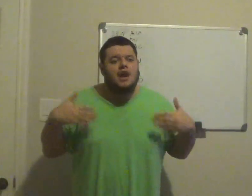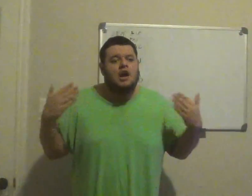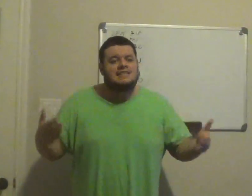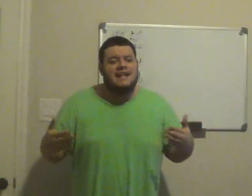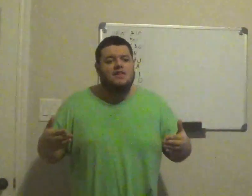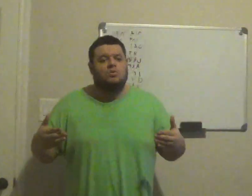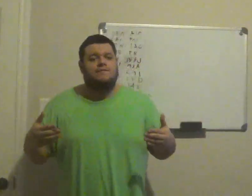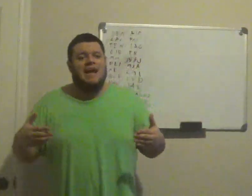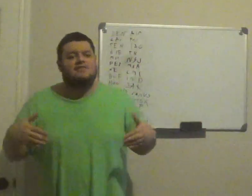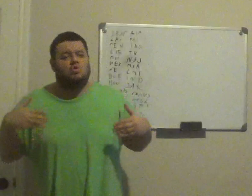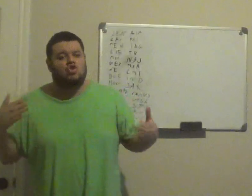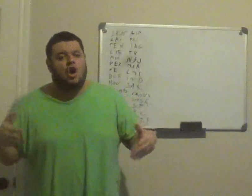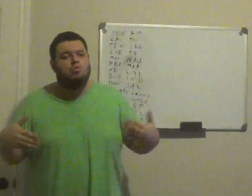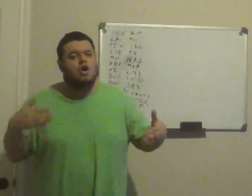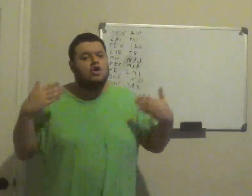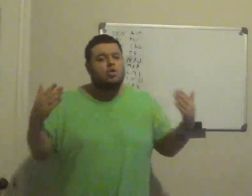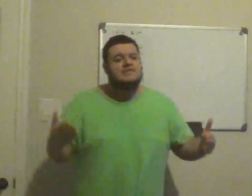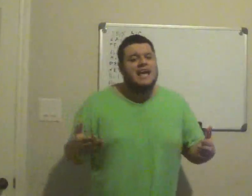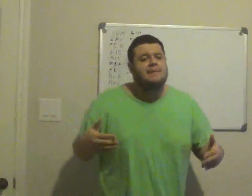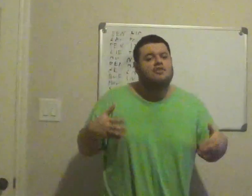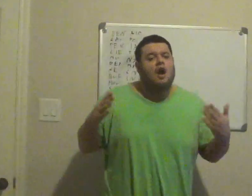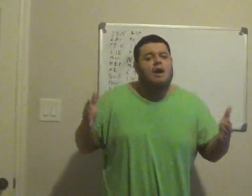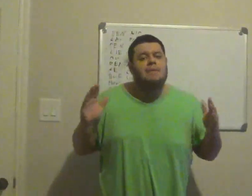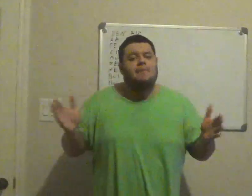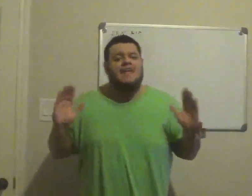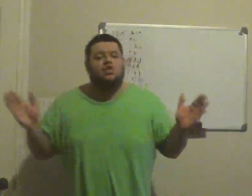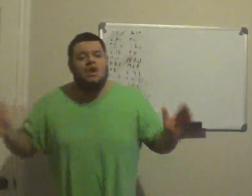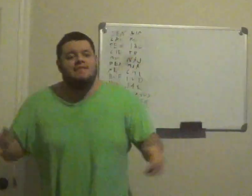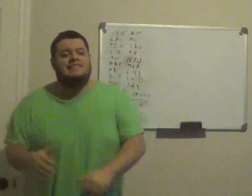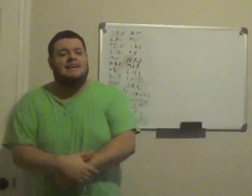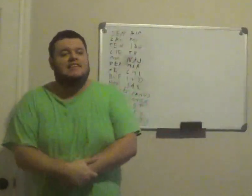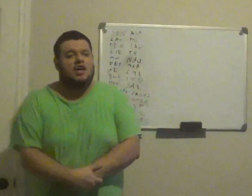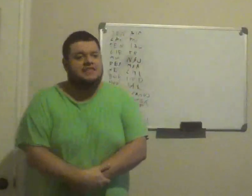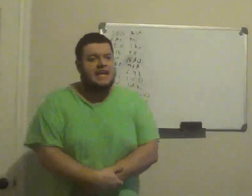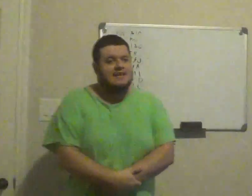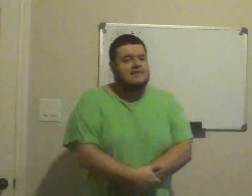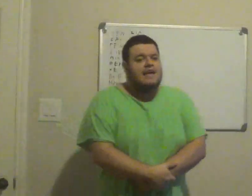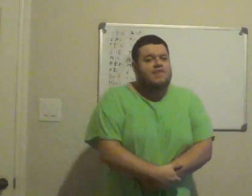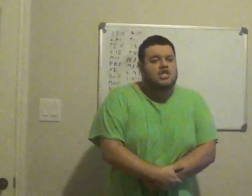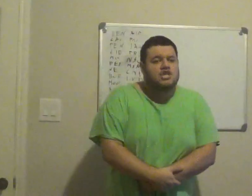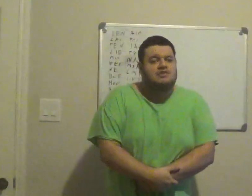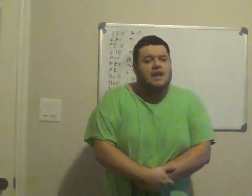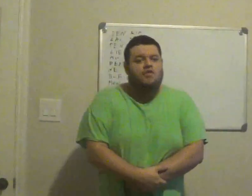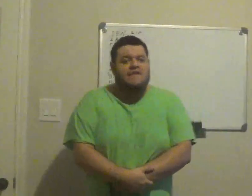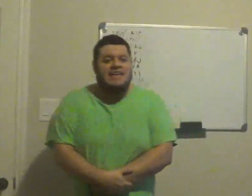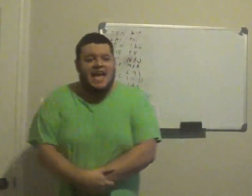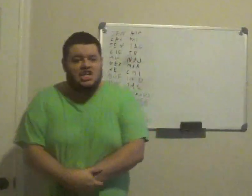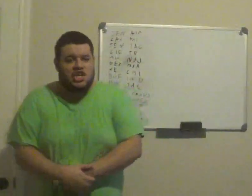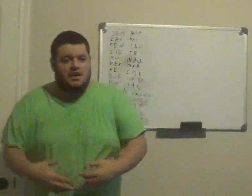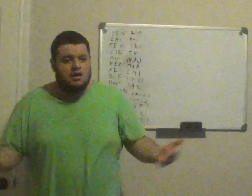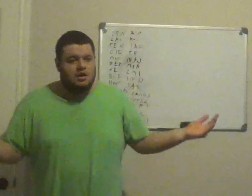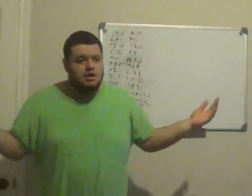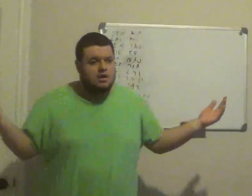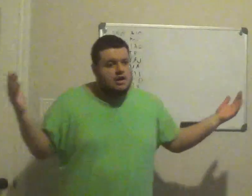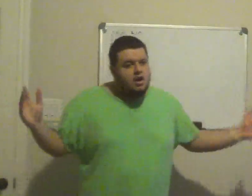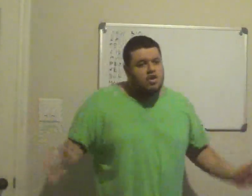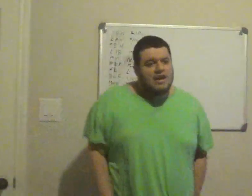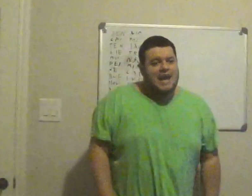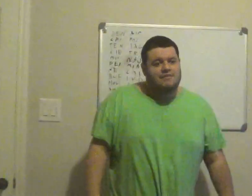that are attending those events, those shows, those games, are people that don't even live in Las Vegas, they're just there for vacation, you're going to have the